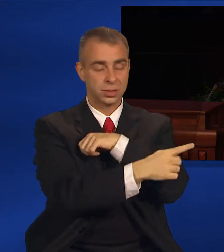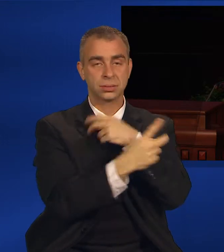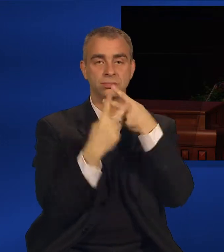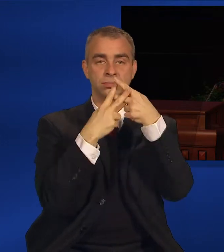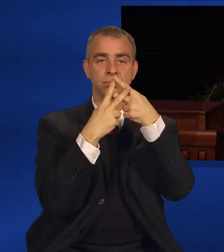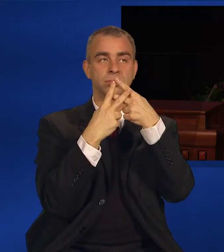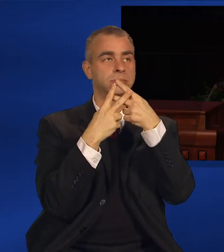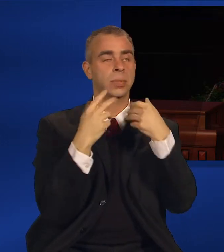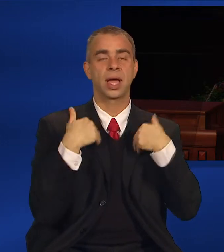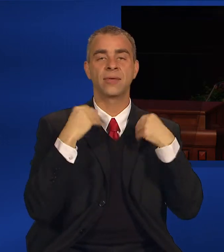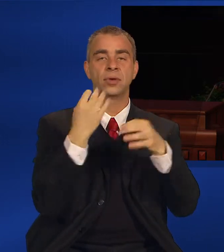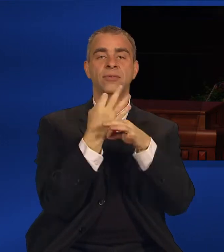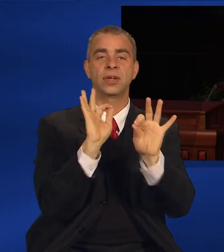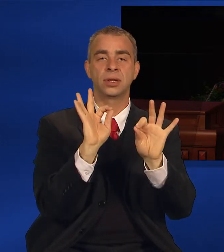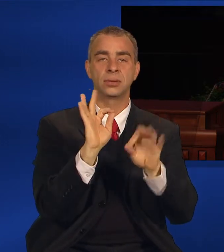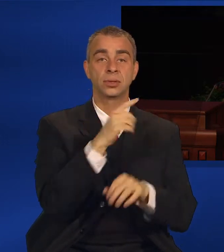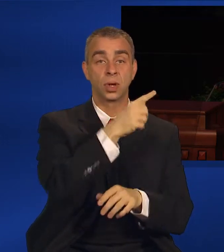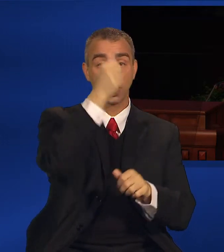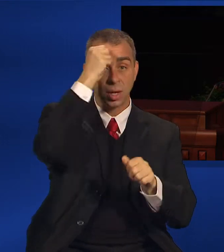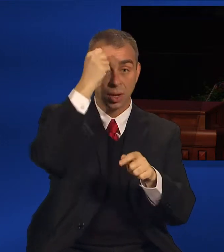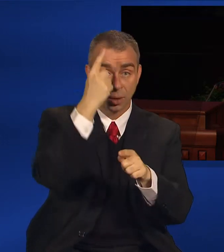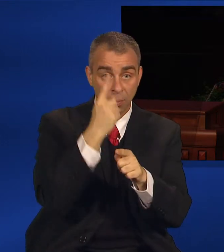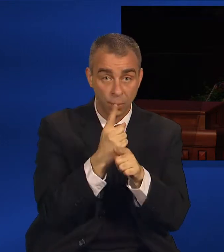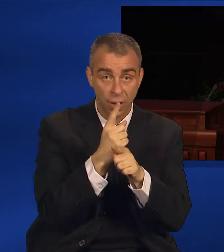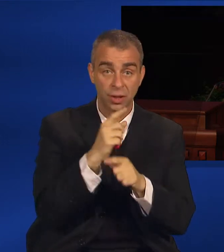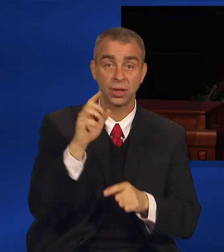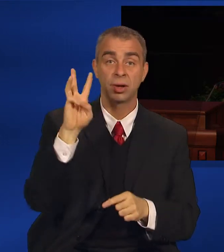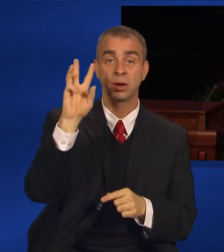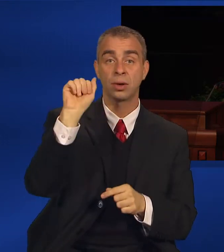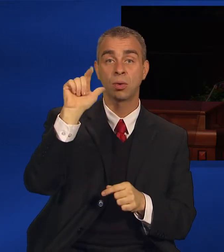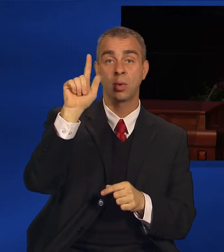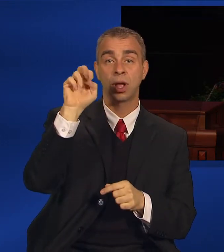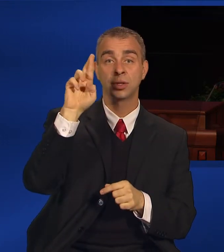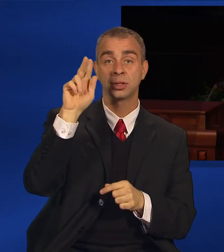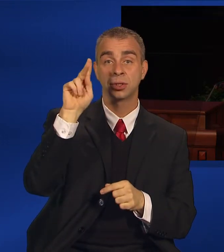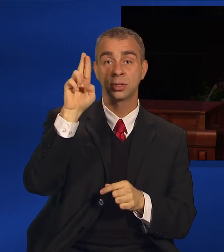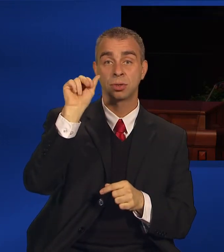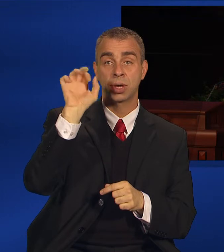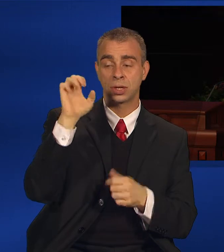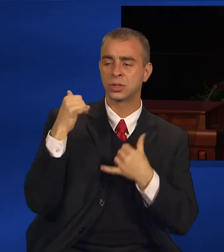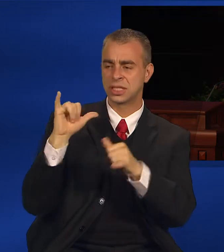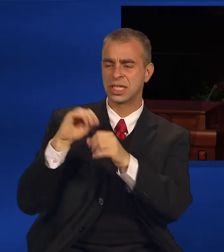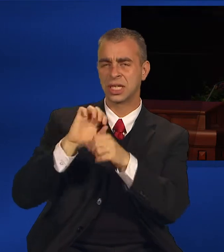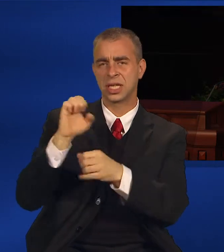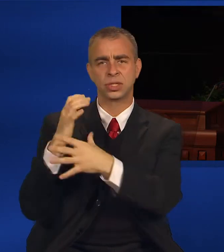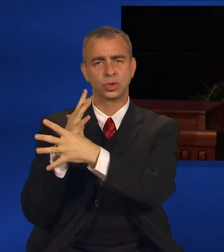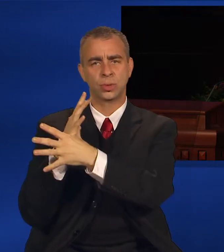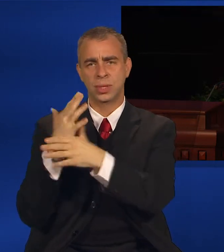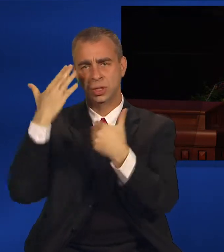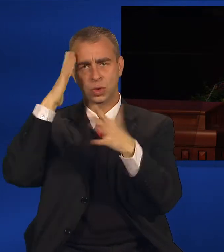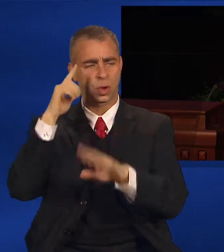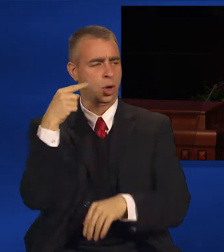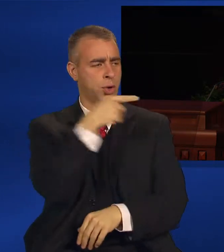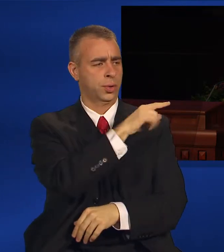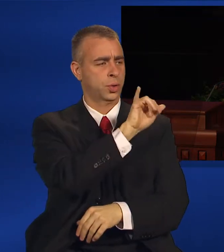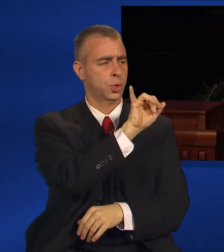Walter Krause, who did not know Brother Dendorfer, received the assignments to be his